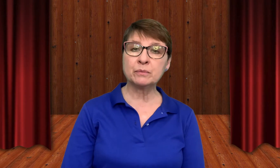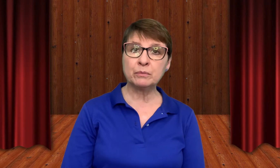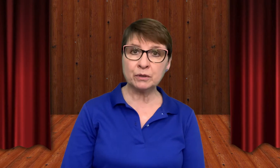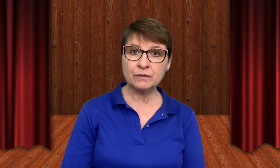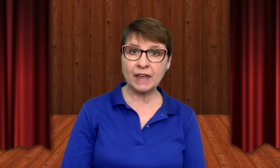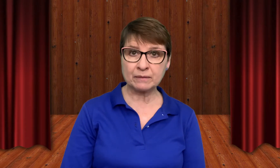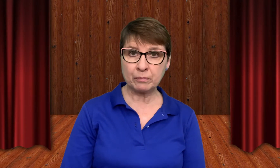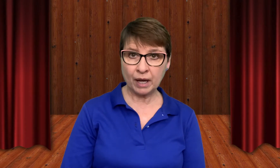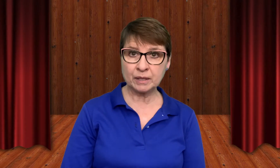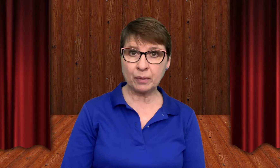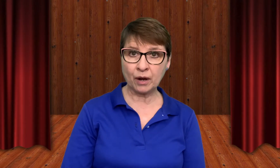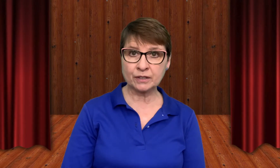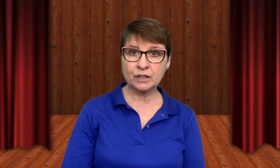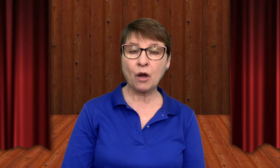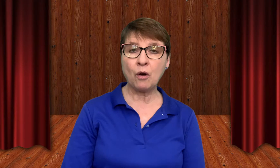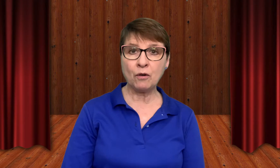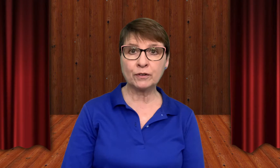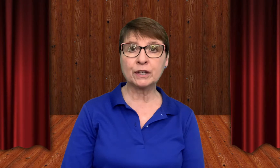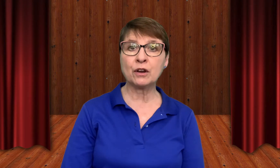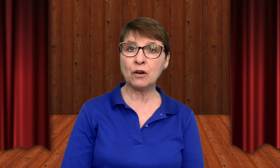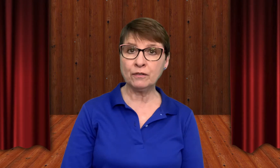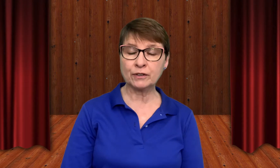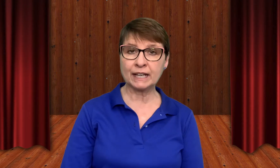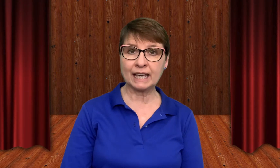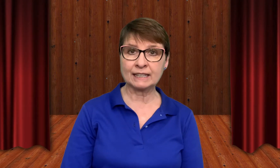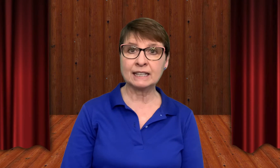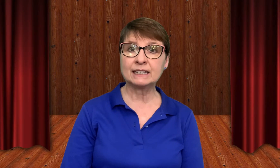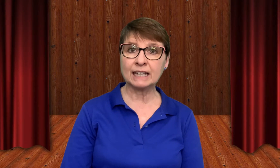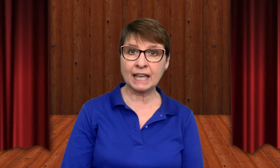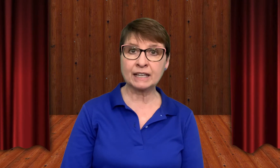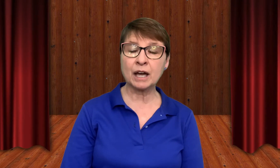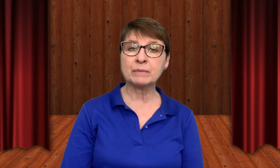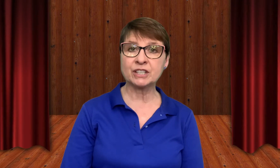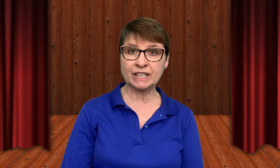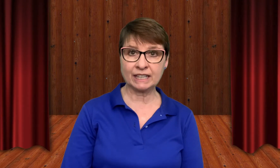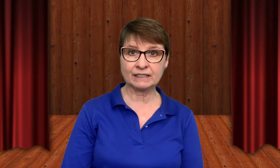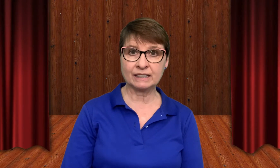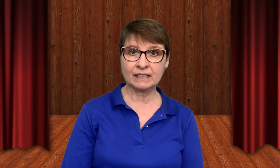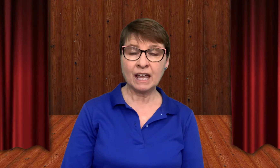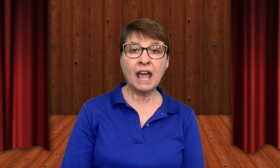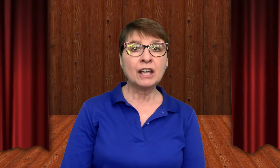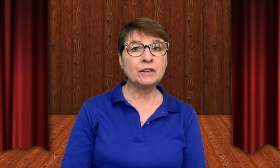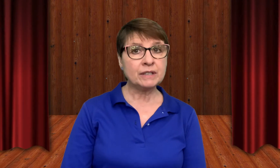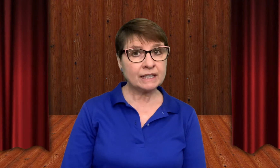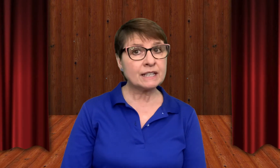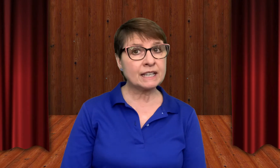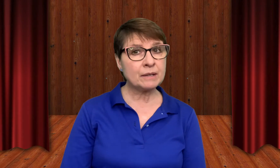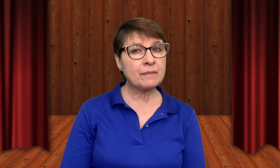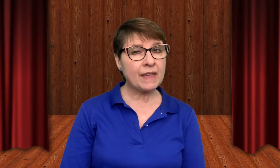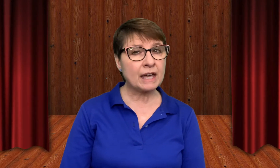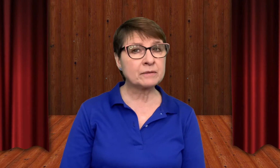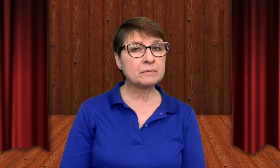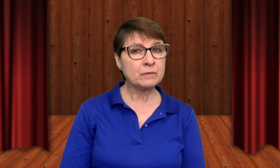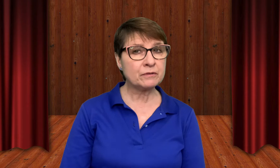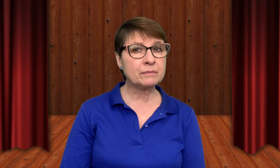move that body part over and over again like a machine. You need to keep that movement